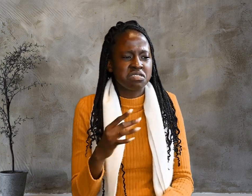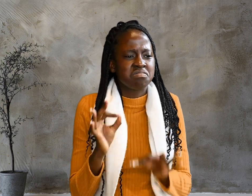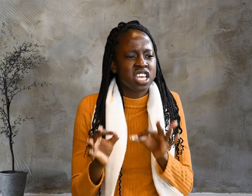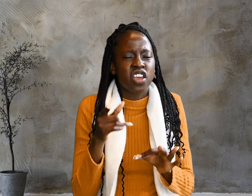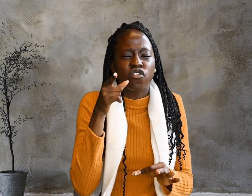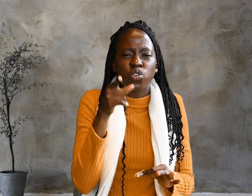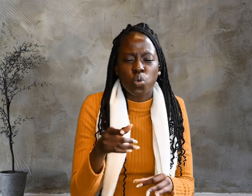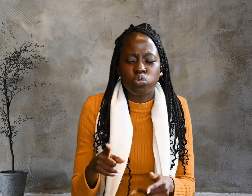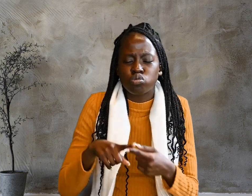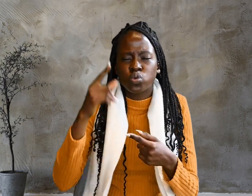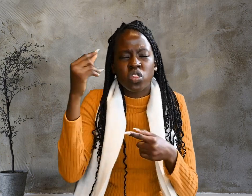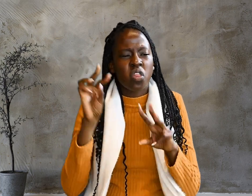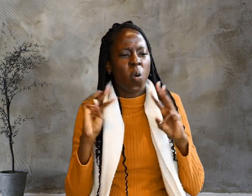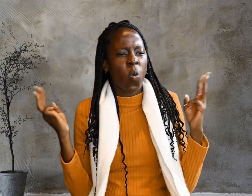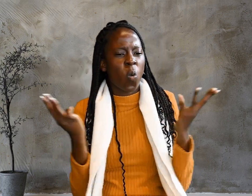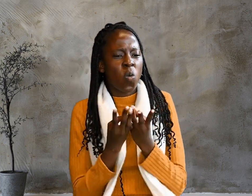it would love you as its own.